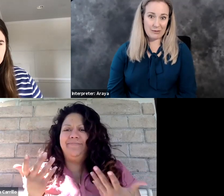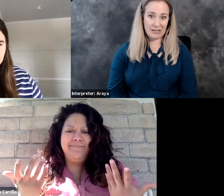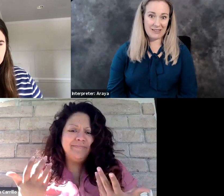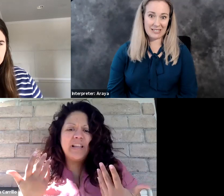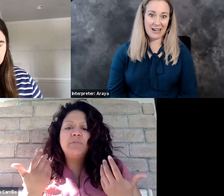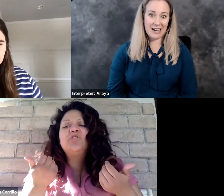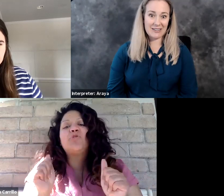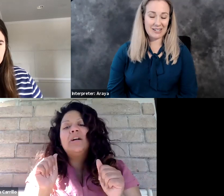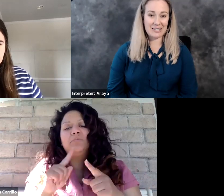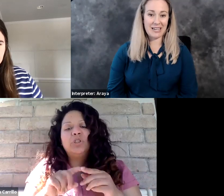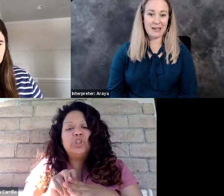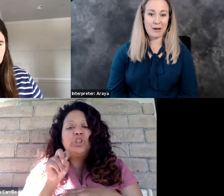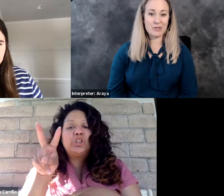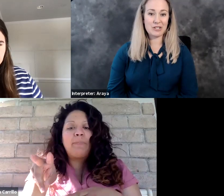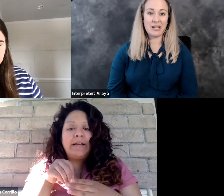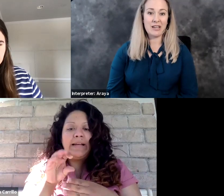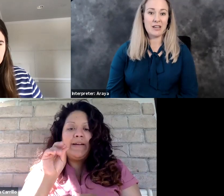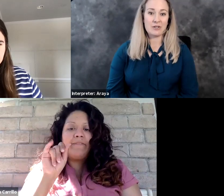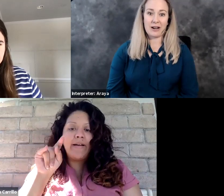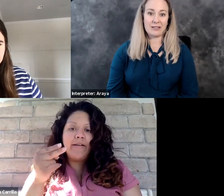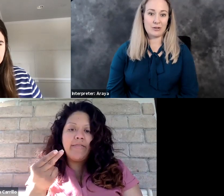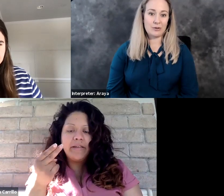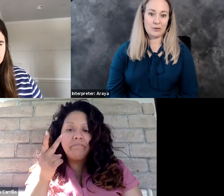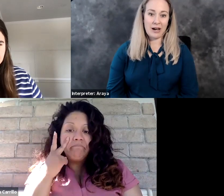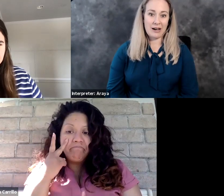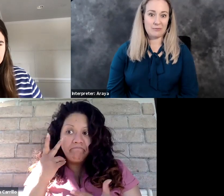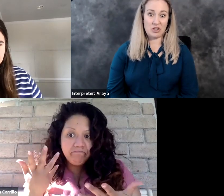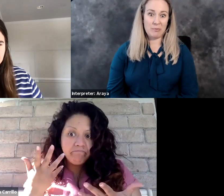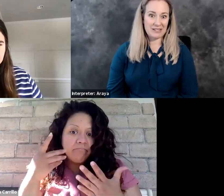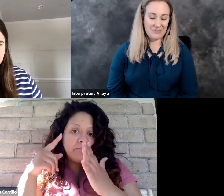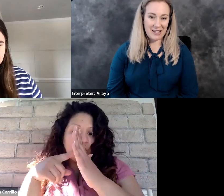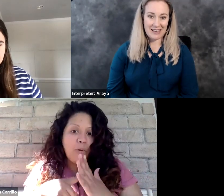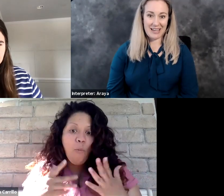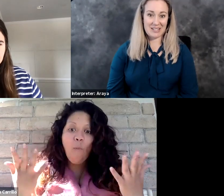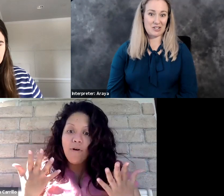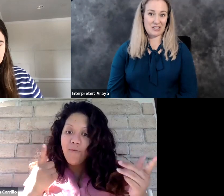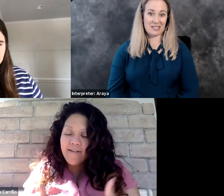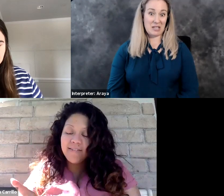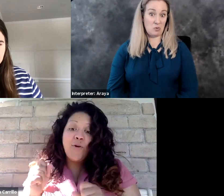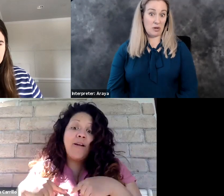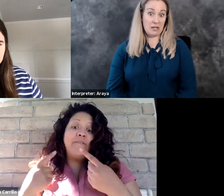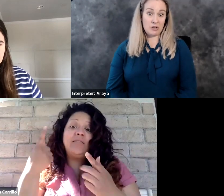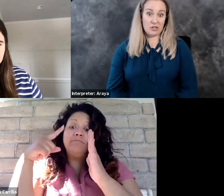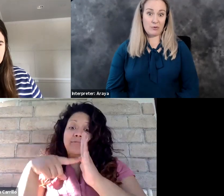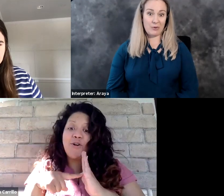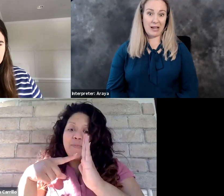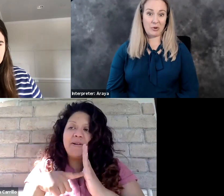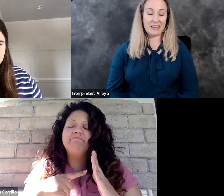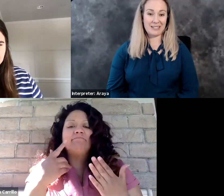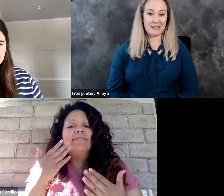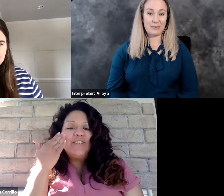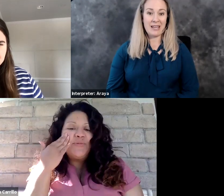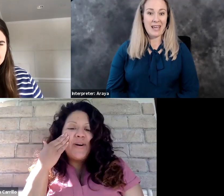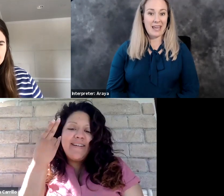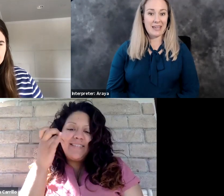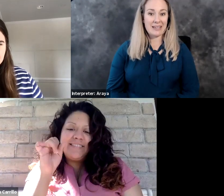like, trying to jump into faith, I guess, and just see what he would show me when I prayed